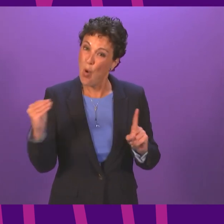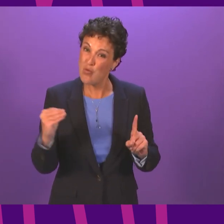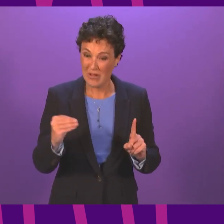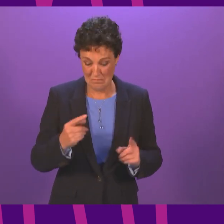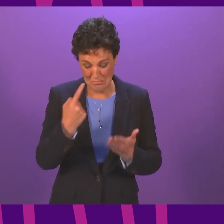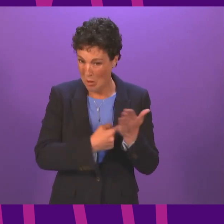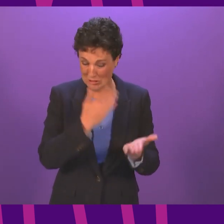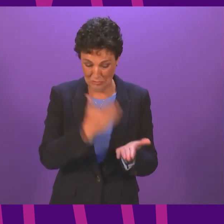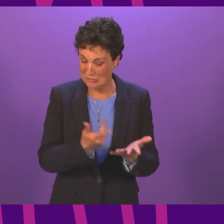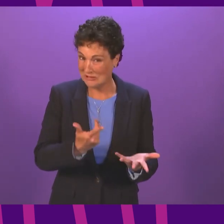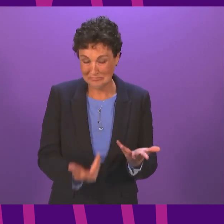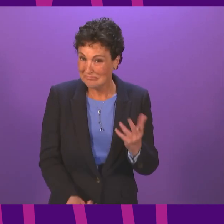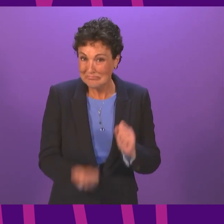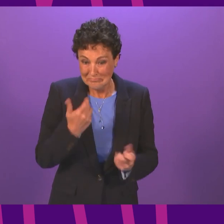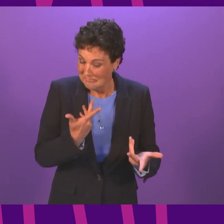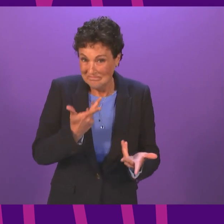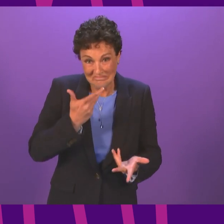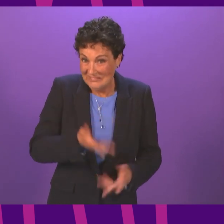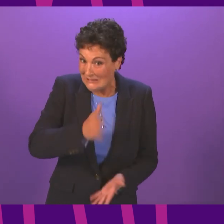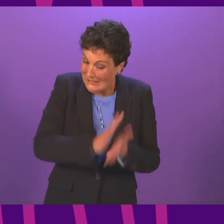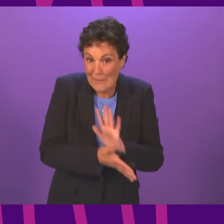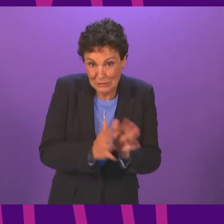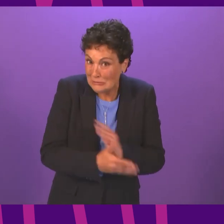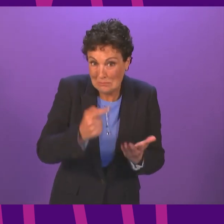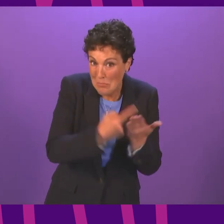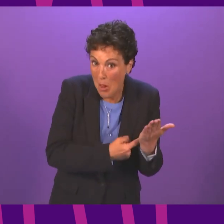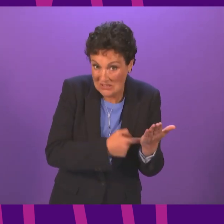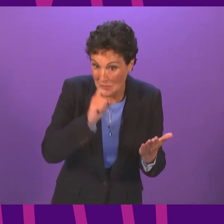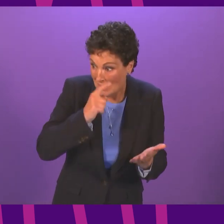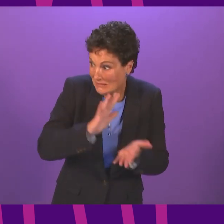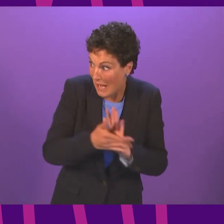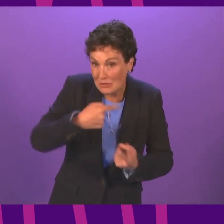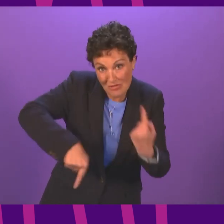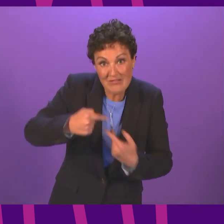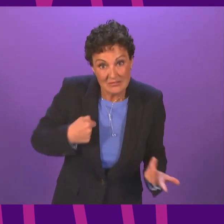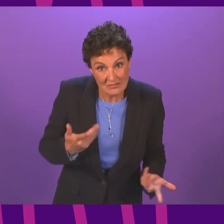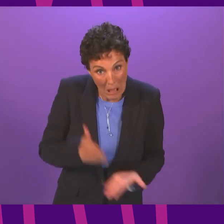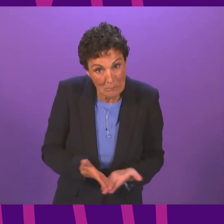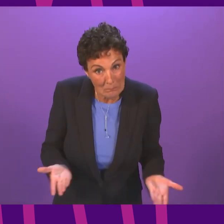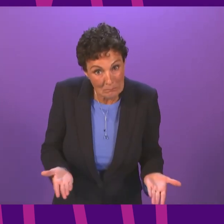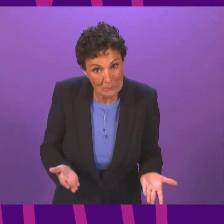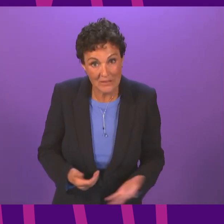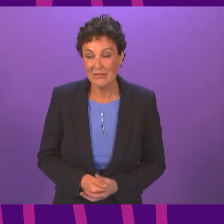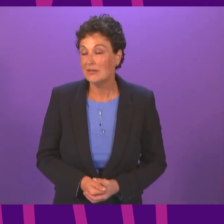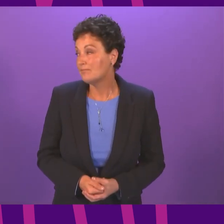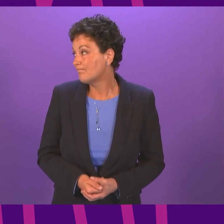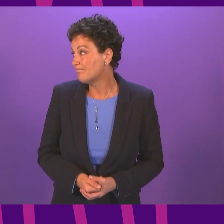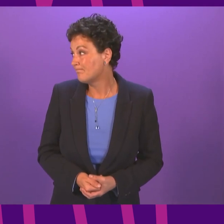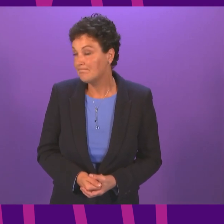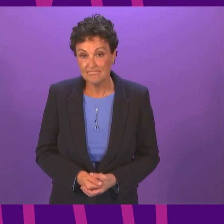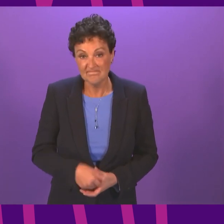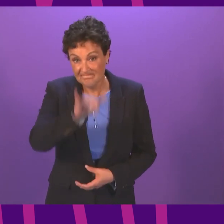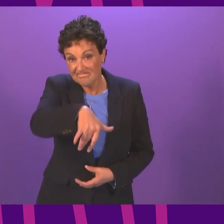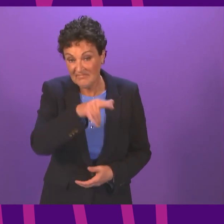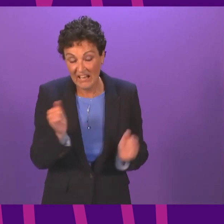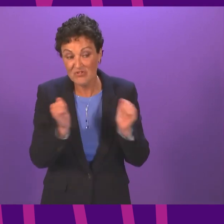from the pandemic cabinet secretary very concerned that this policy will harm our key sectors across Scotland it's my view and that